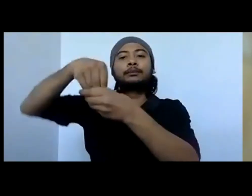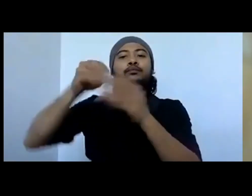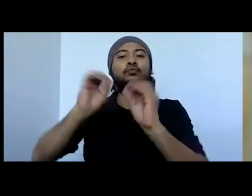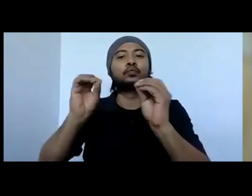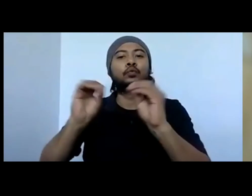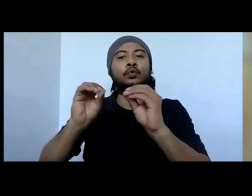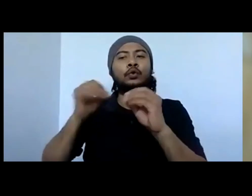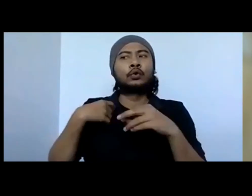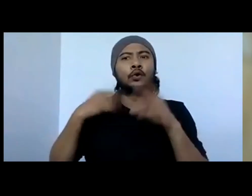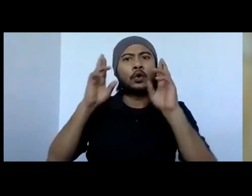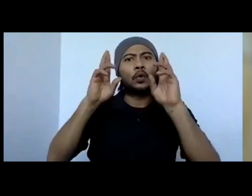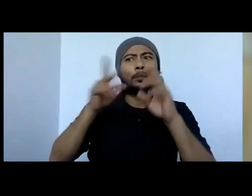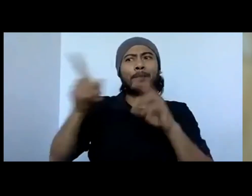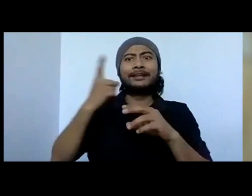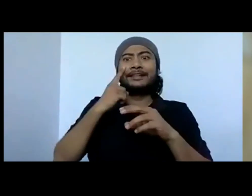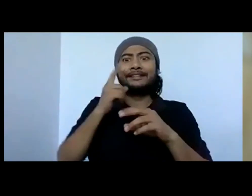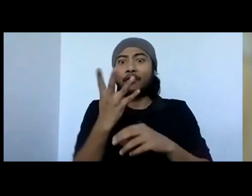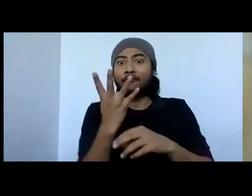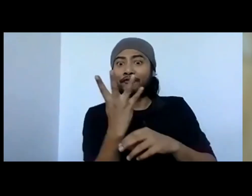around 1,500 or 2,000.